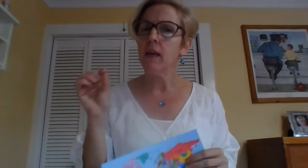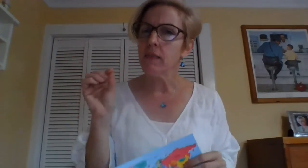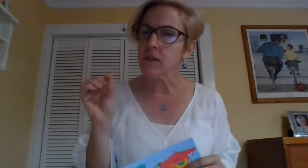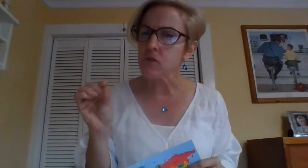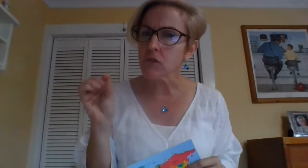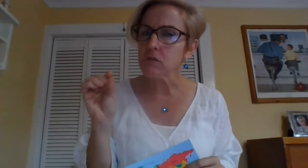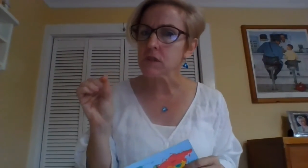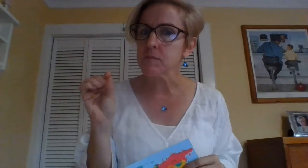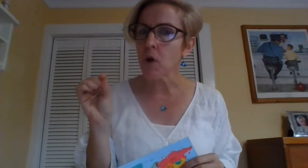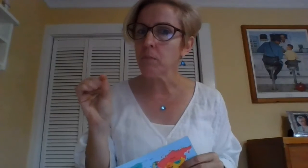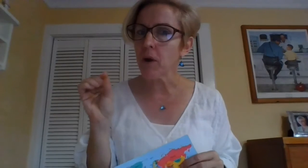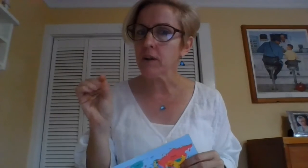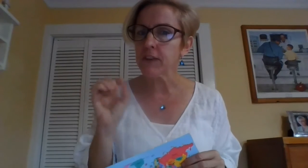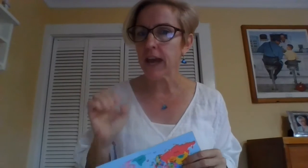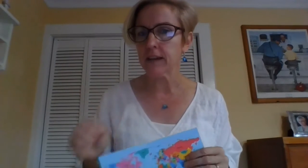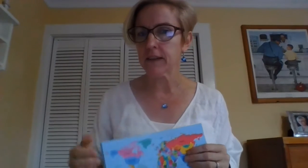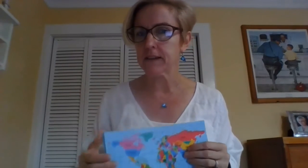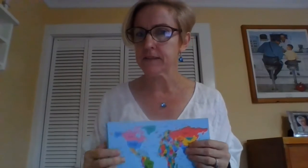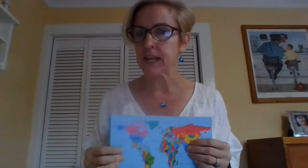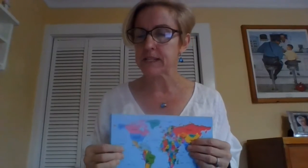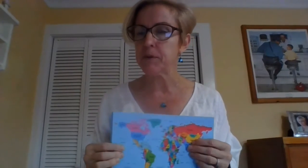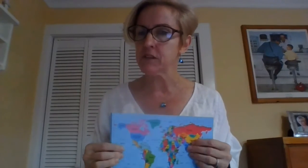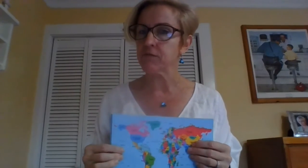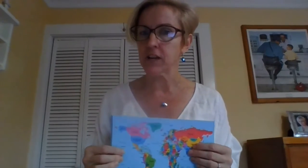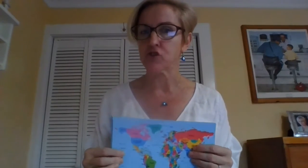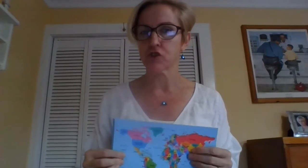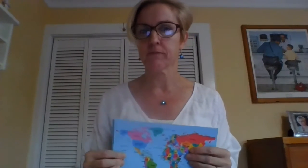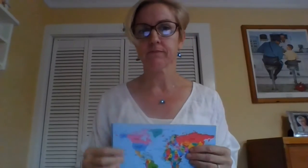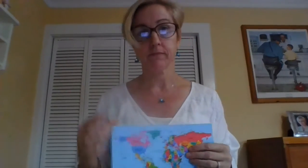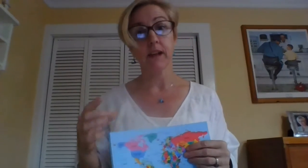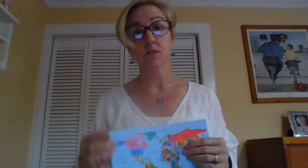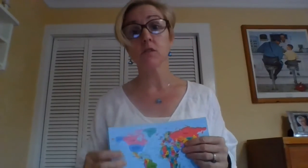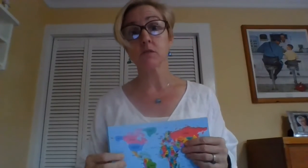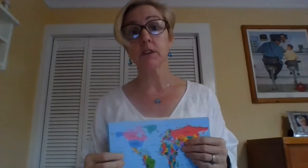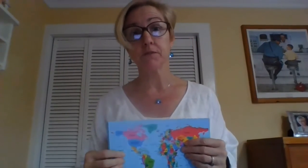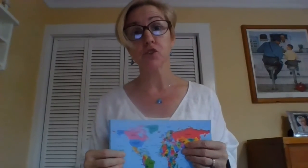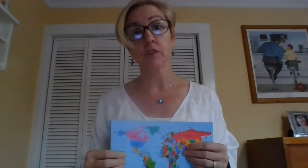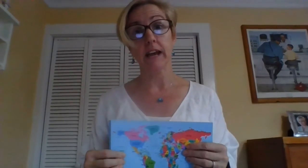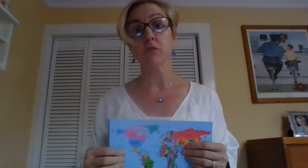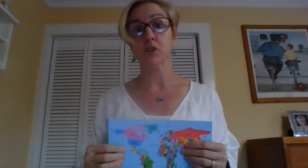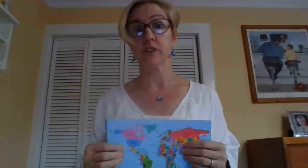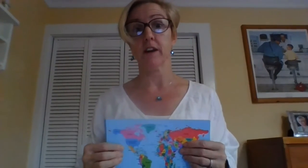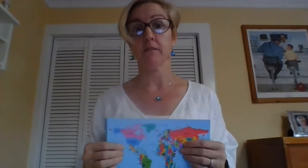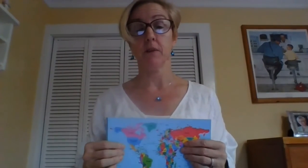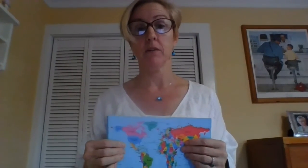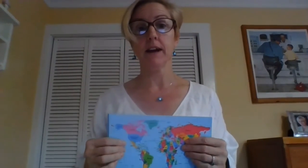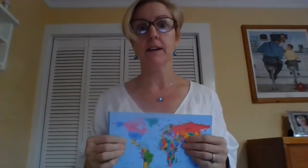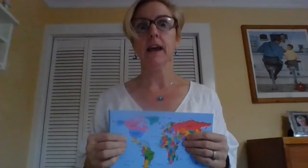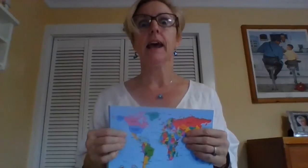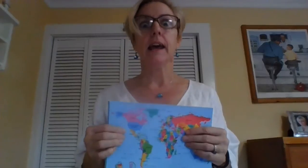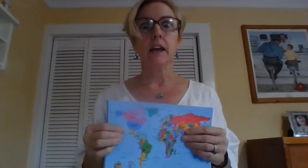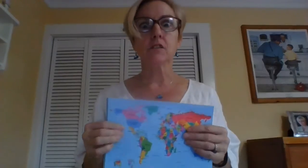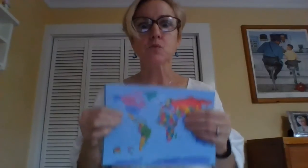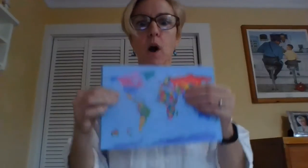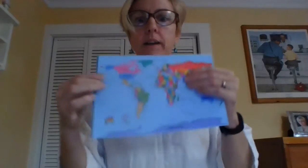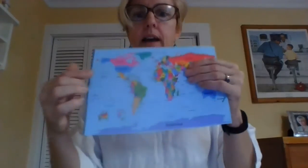There's also a small part of Canada that speaks French. That's also an official language there. All right. Here's one.